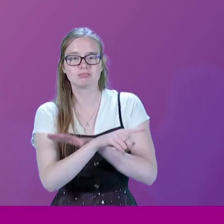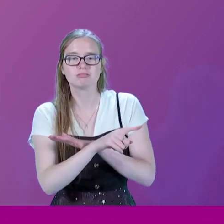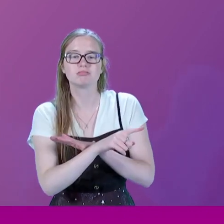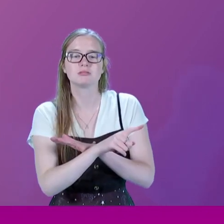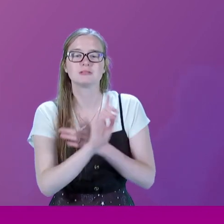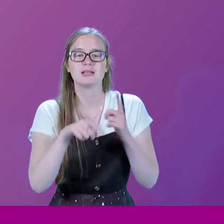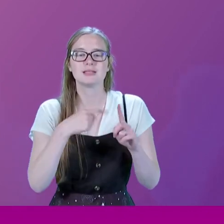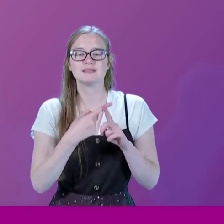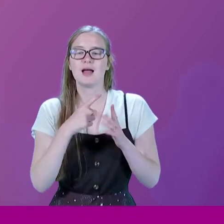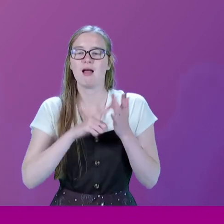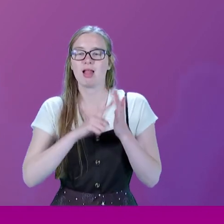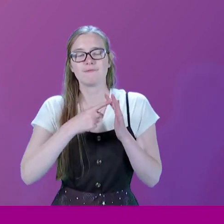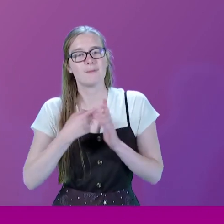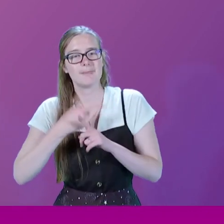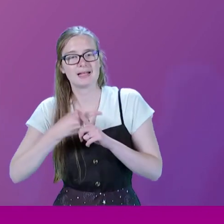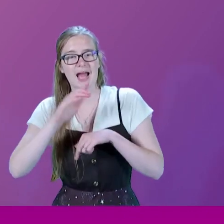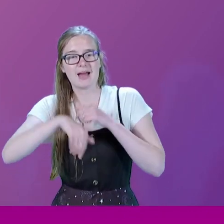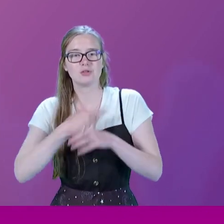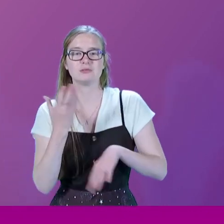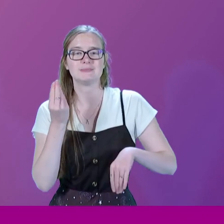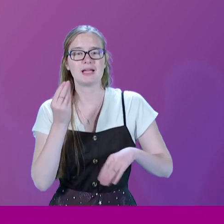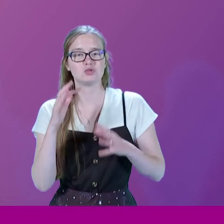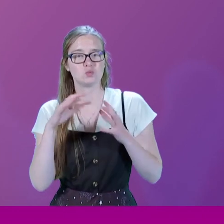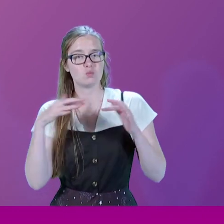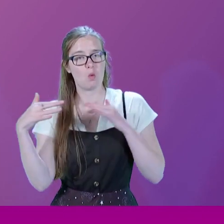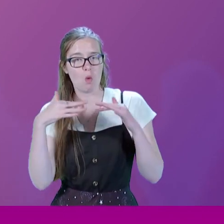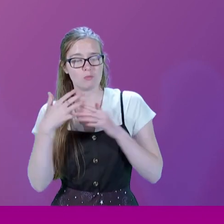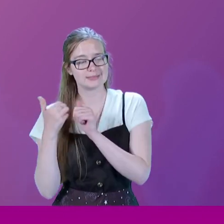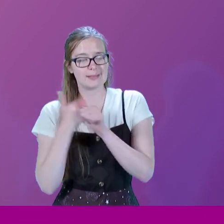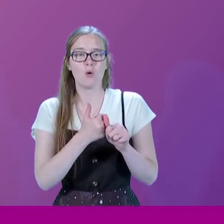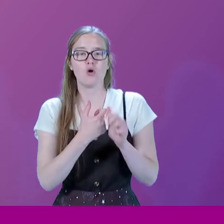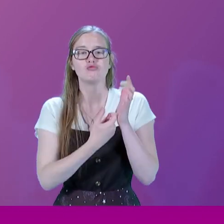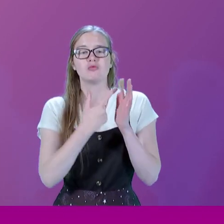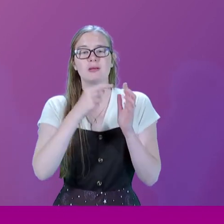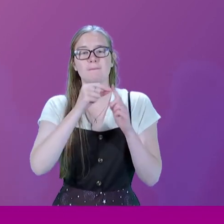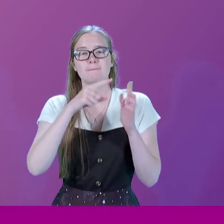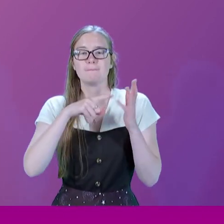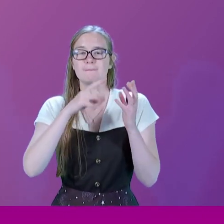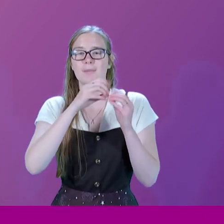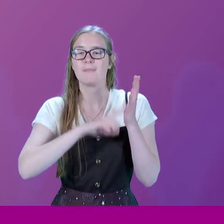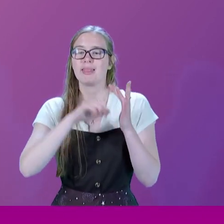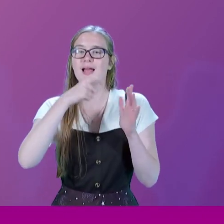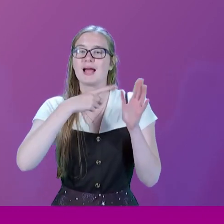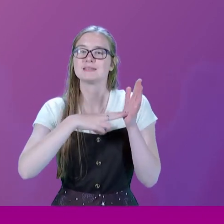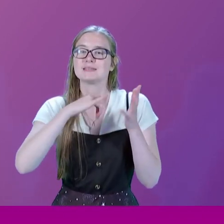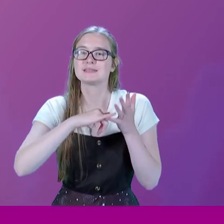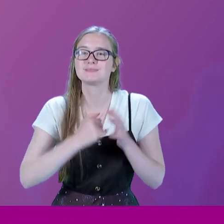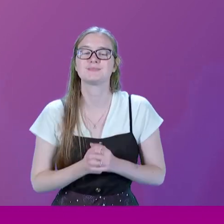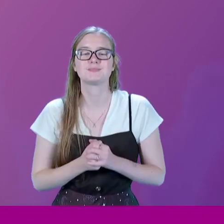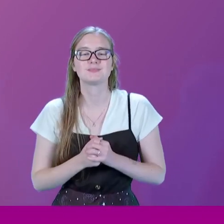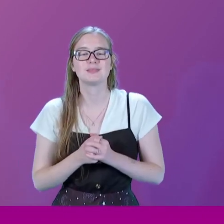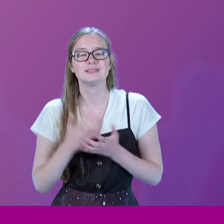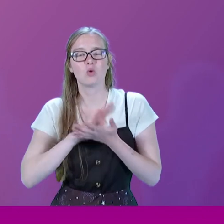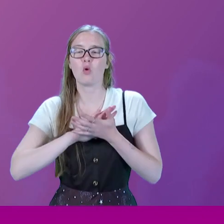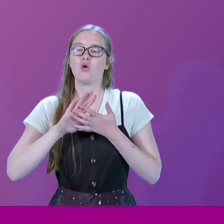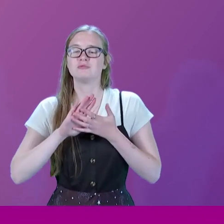after the Spanish Civil War, where he had supported the Republicans. Michael, a Cambridge First Class Honours History